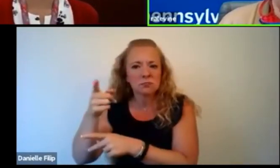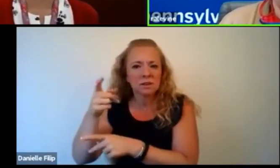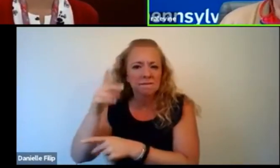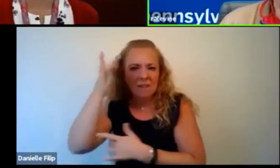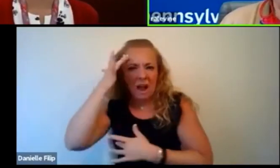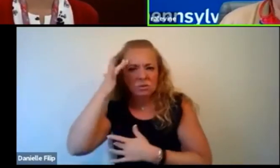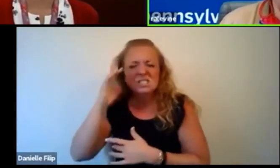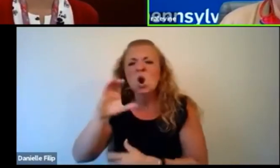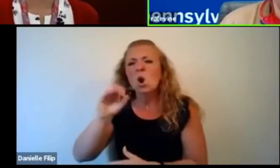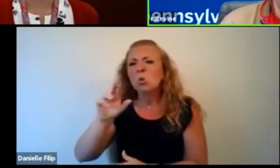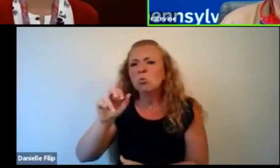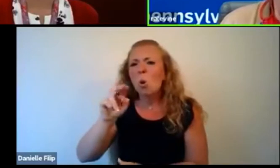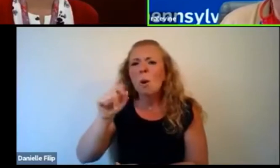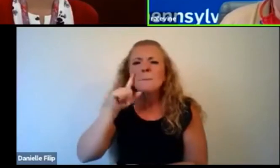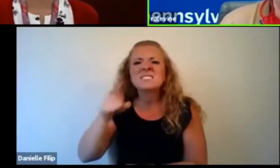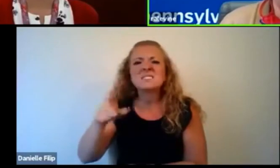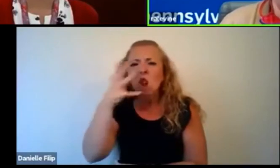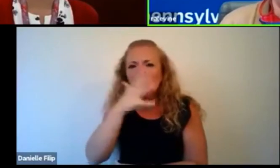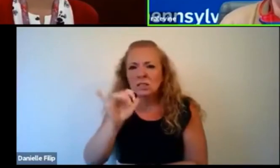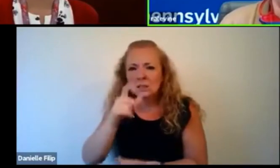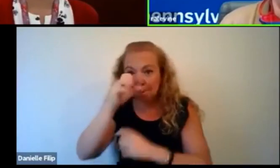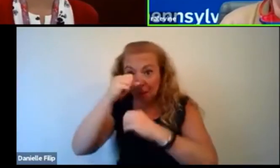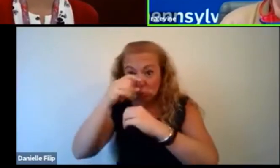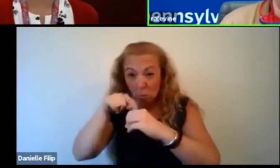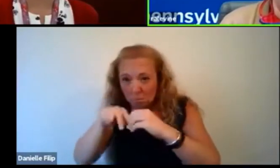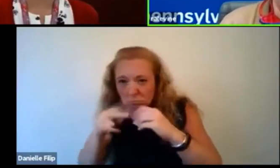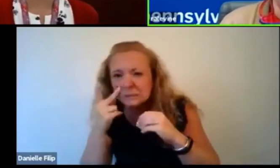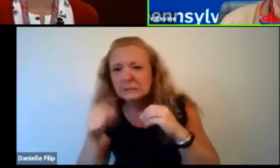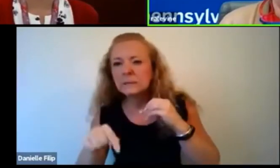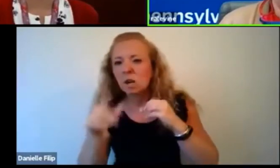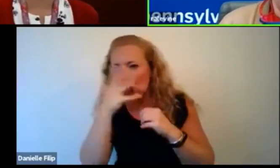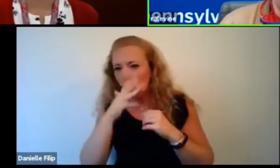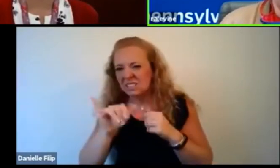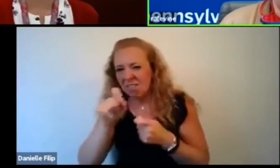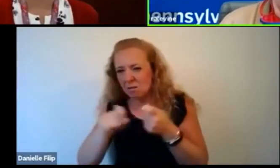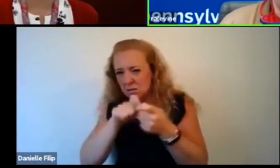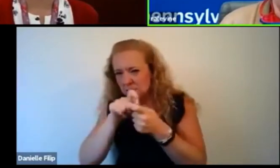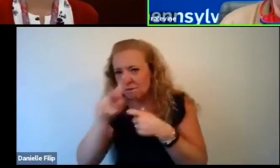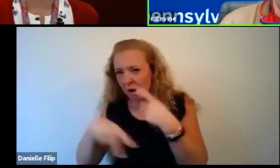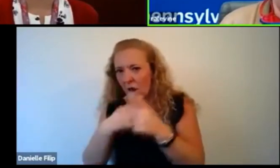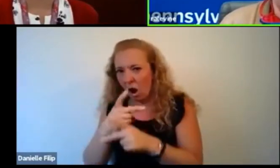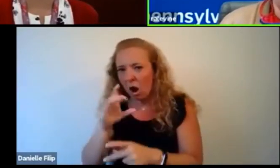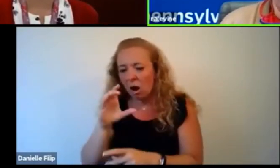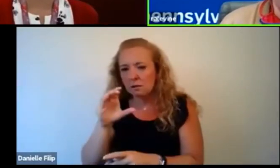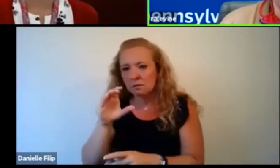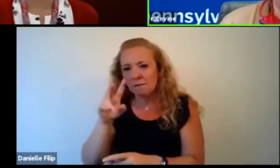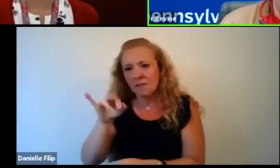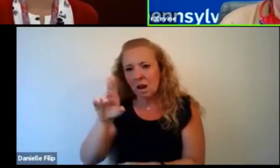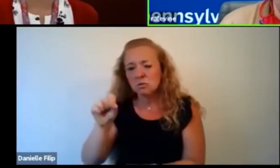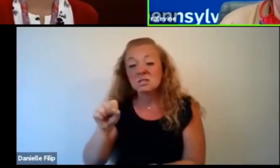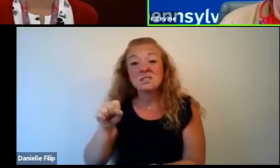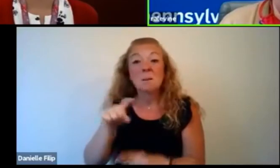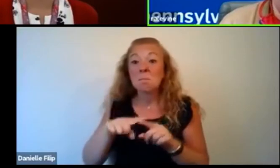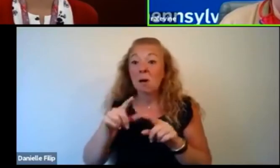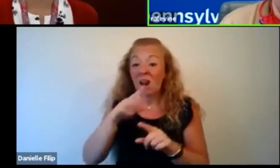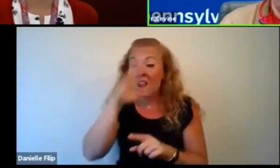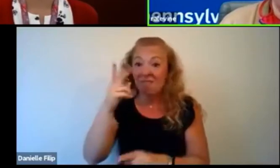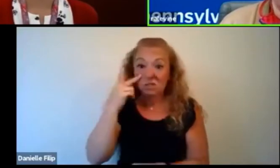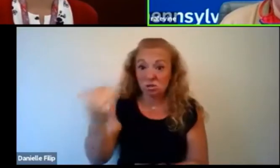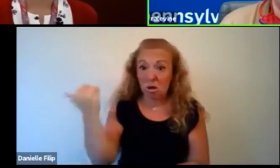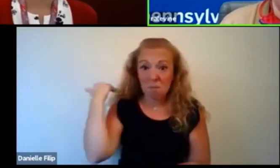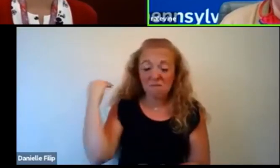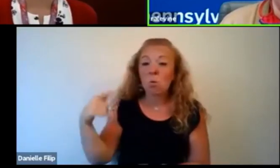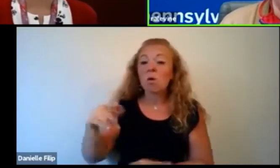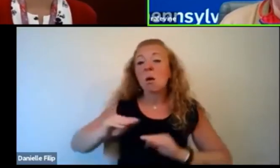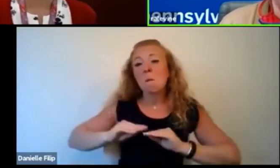Uh, but no one has seen that before. No one has immunity to this virus. Um, and you know, it quickly spread globally. There are a number